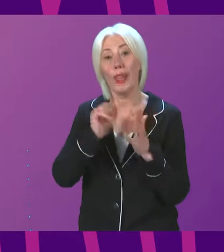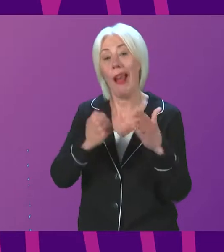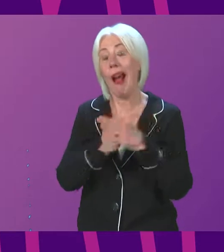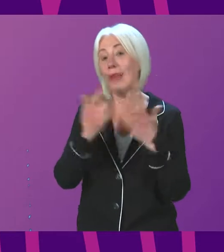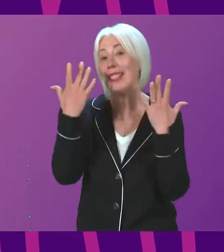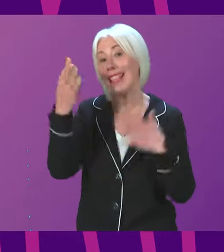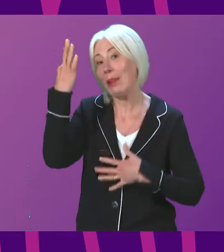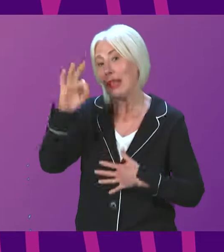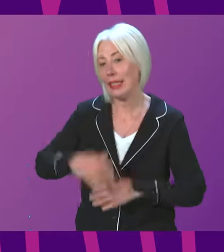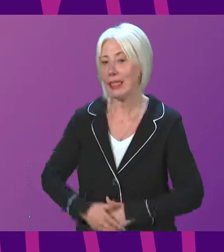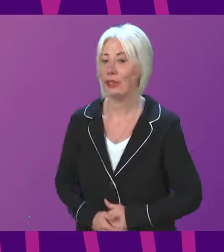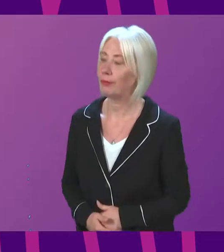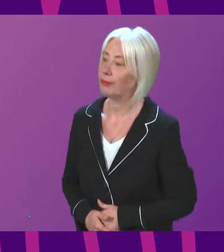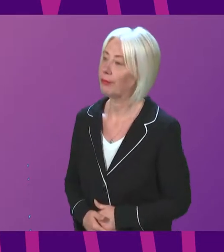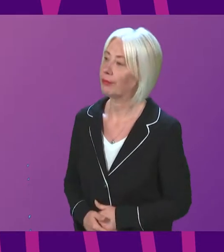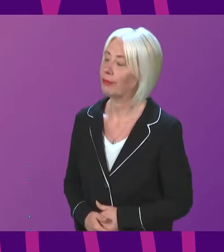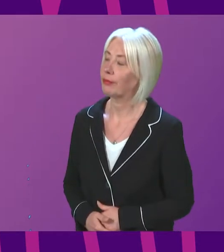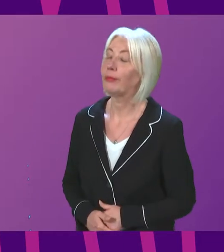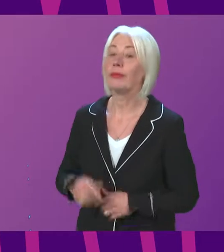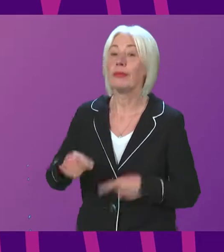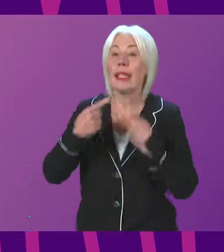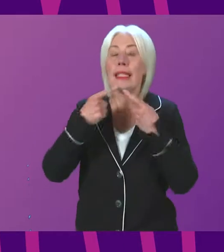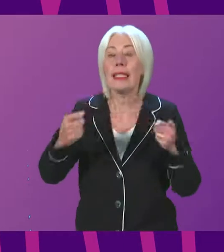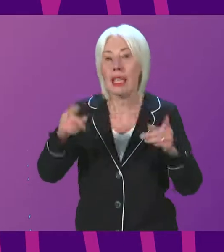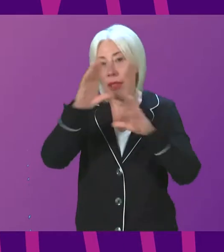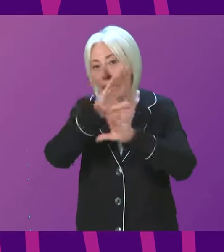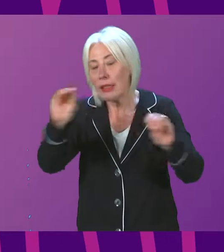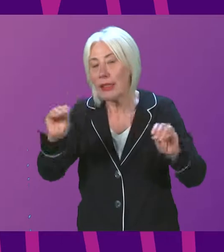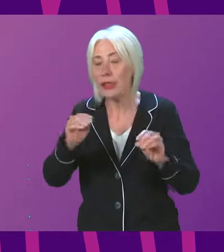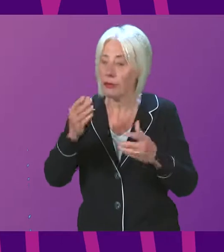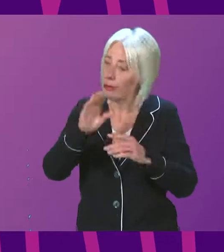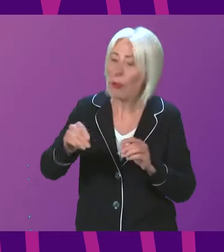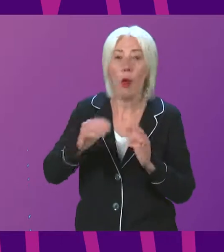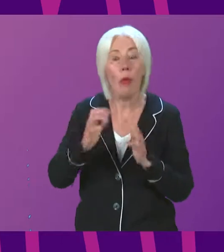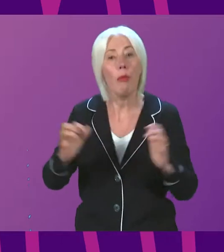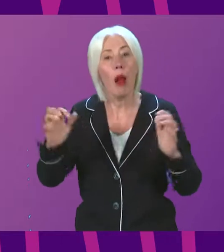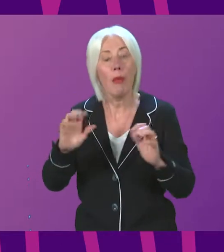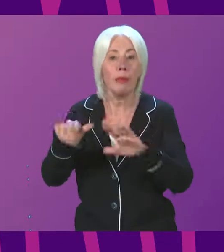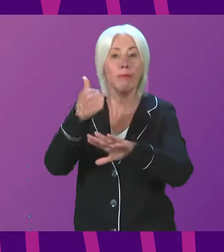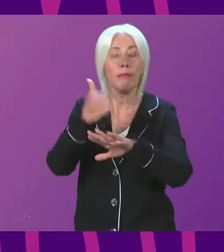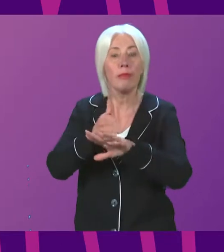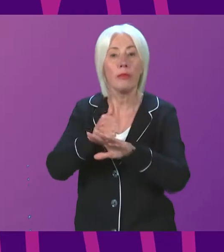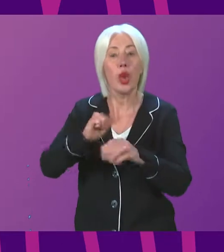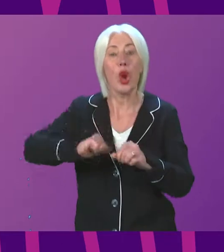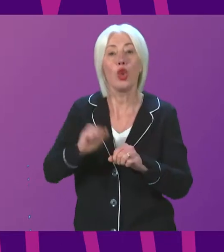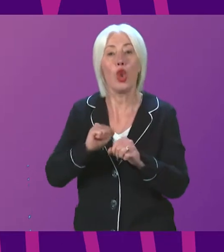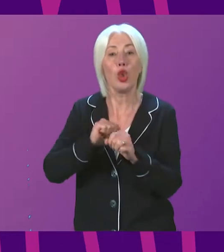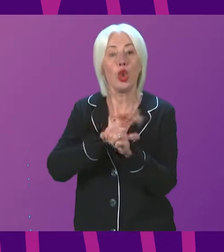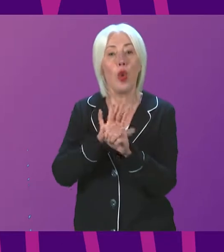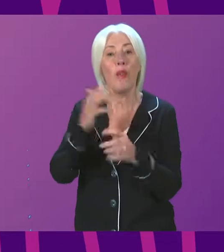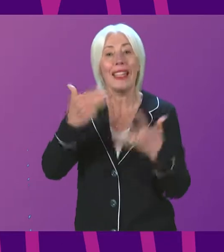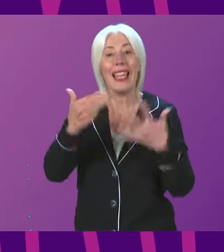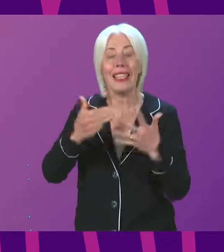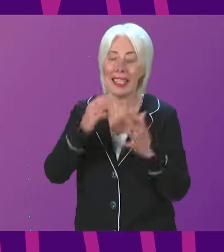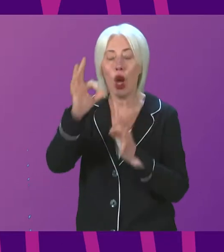Cabinet Secretary. In this statement, will update Parliament about the establishment of the Scottish Covid-19 Inquiry. In